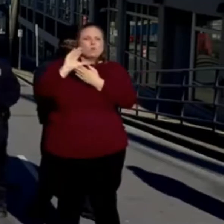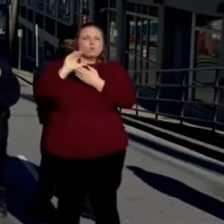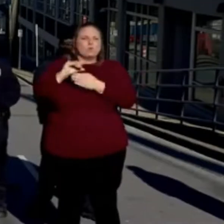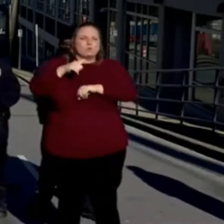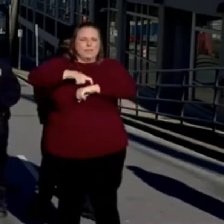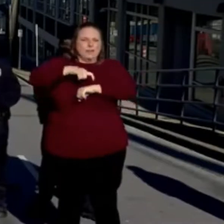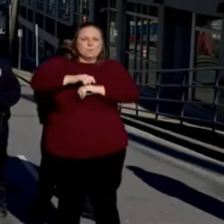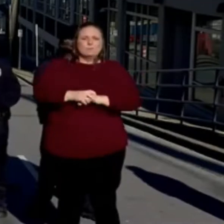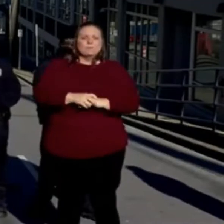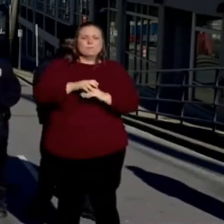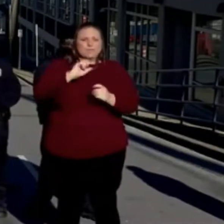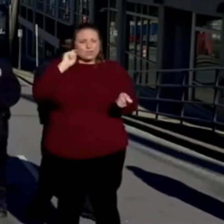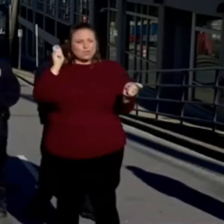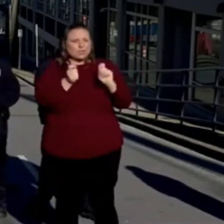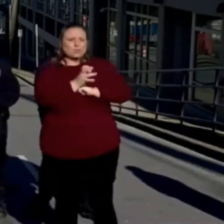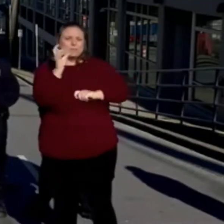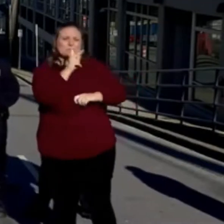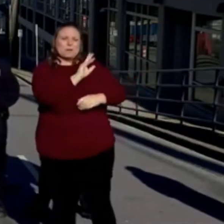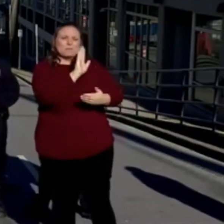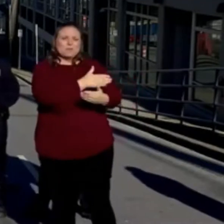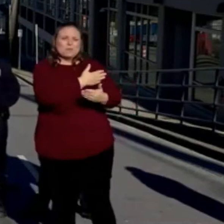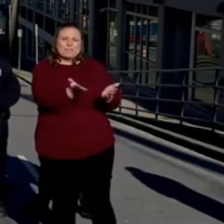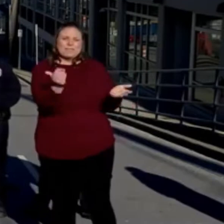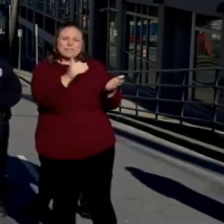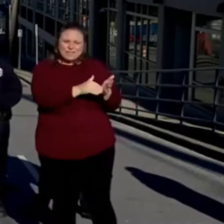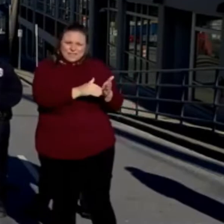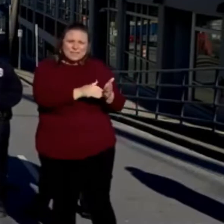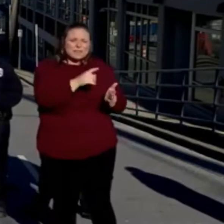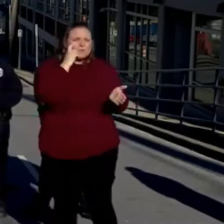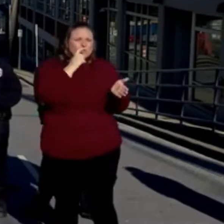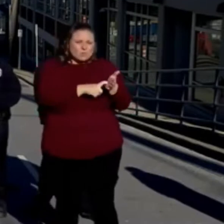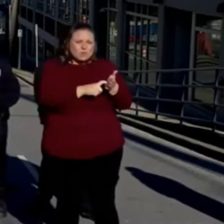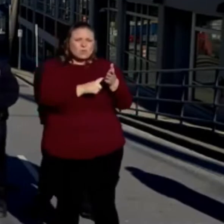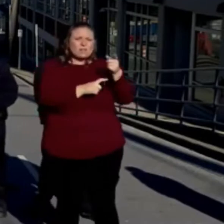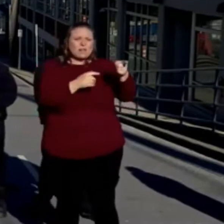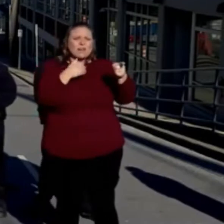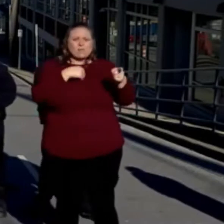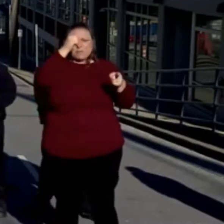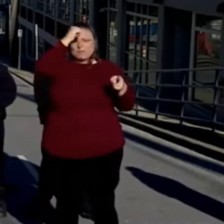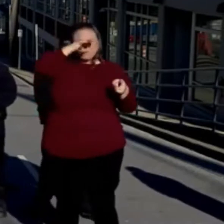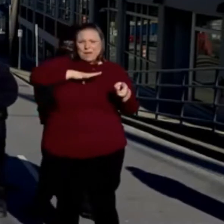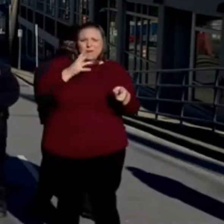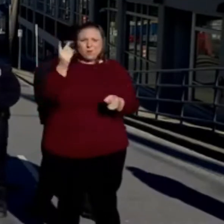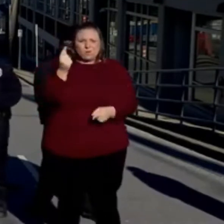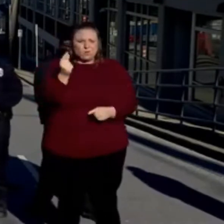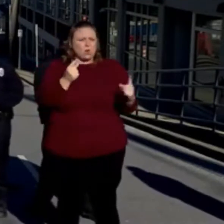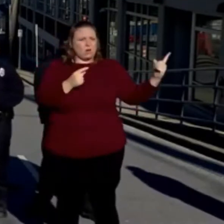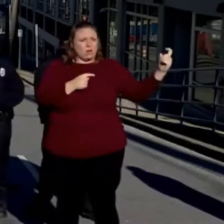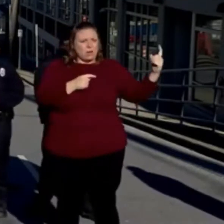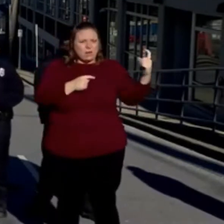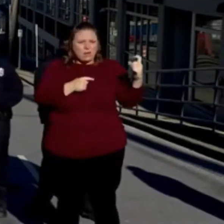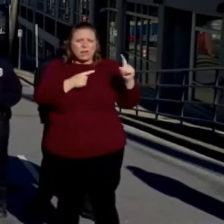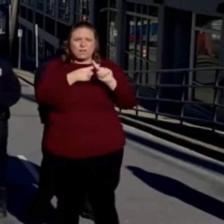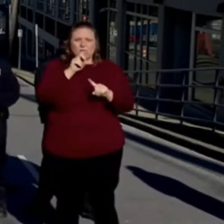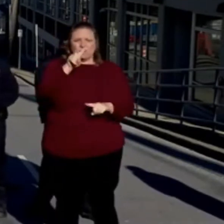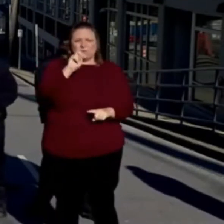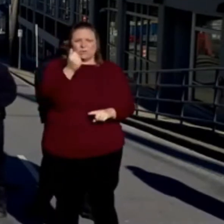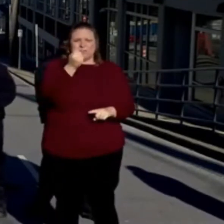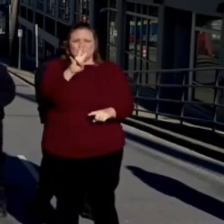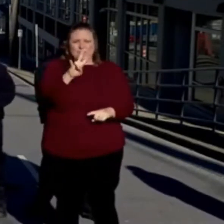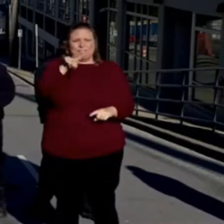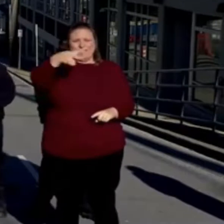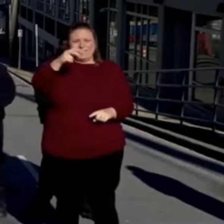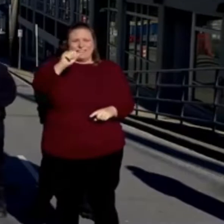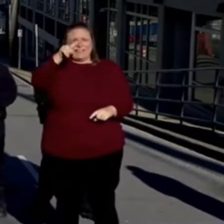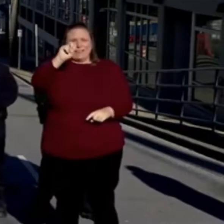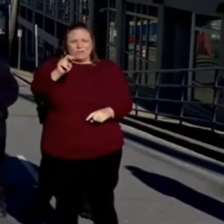After it switched back, I did notice that there was a gentleman and his dog that came out of 217 2nd